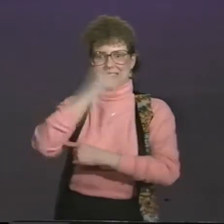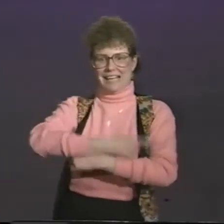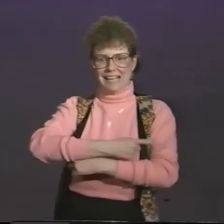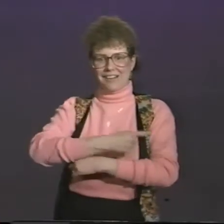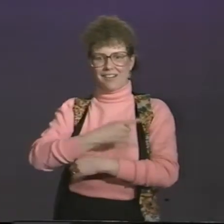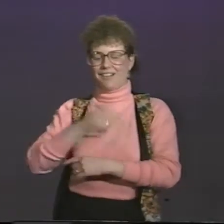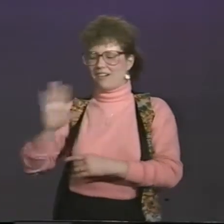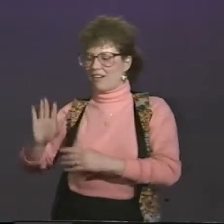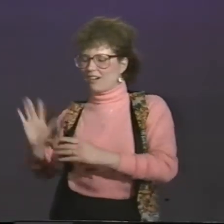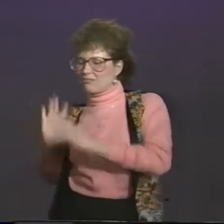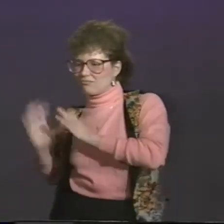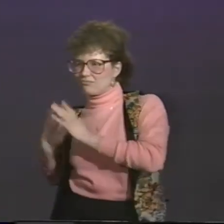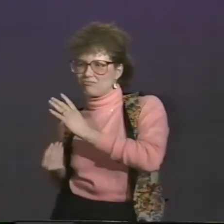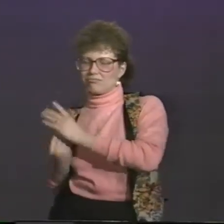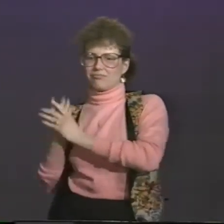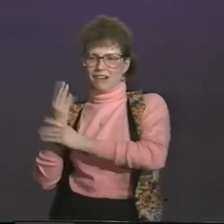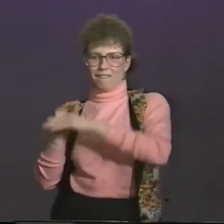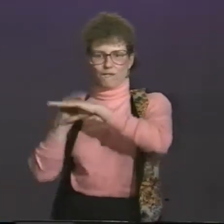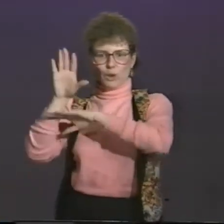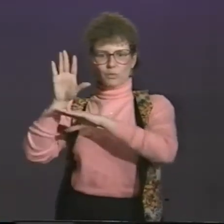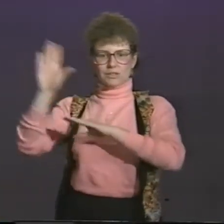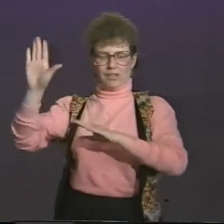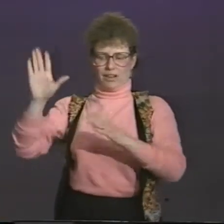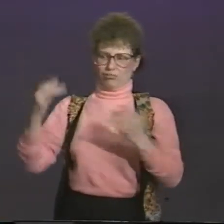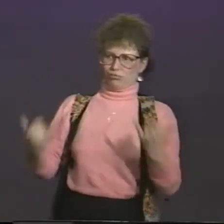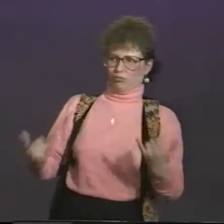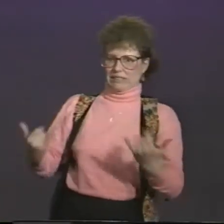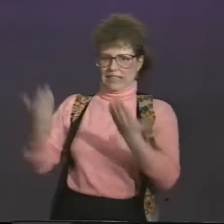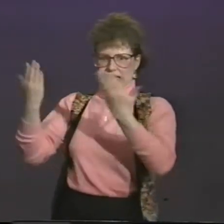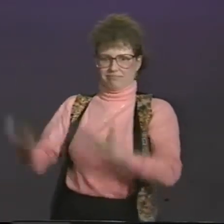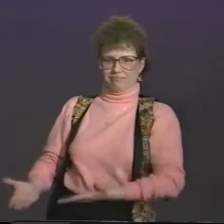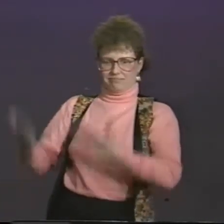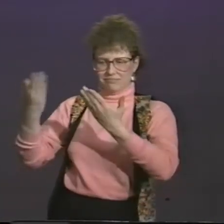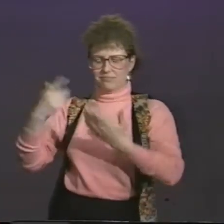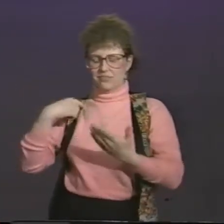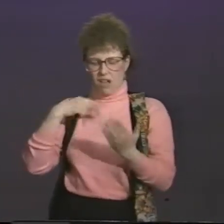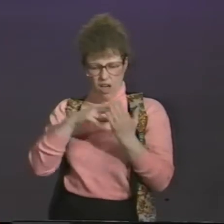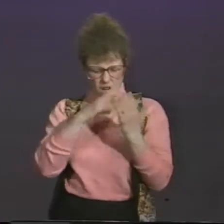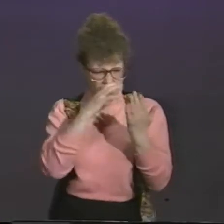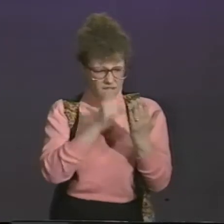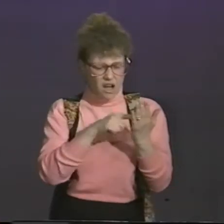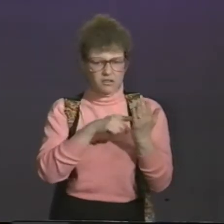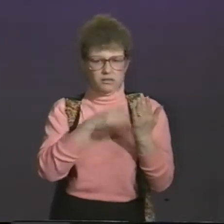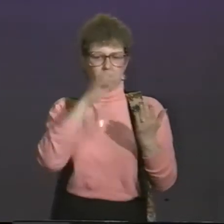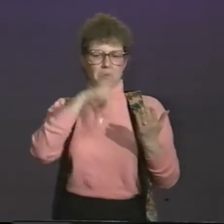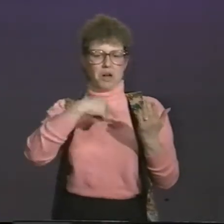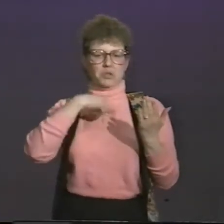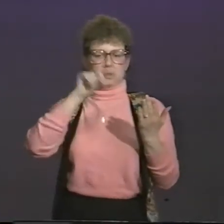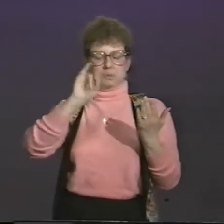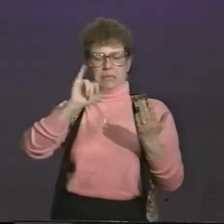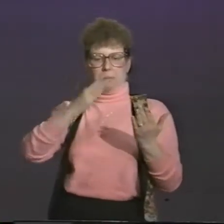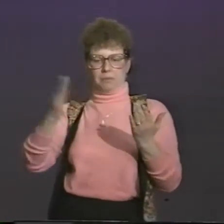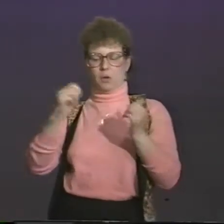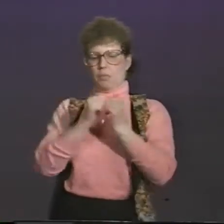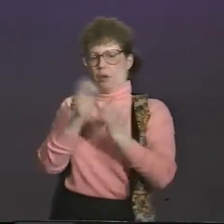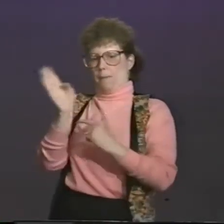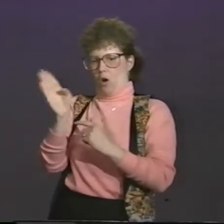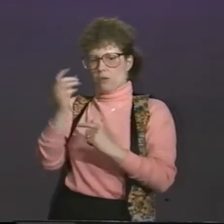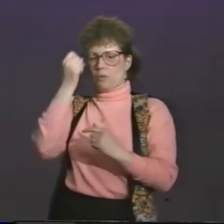what caused them to be what they are today. And how their past influenced their present lives. So I thought